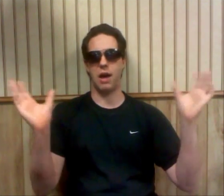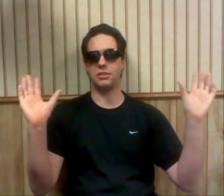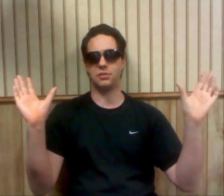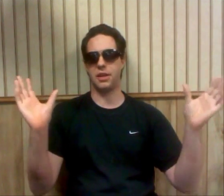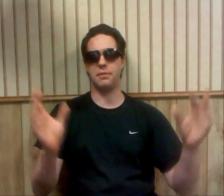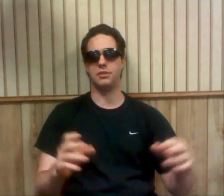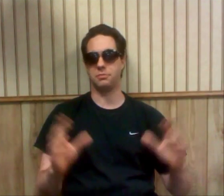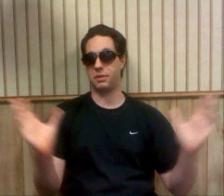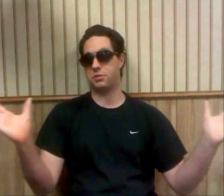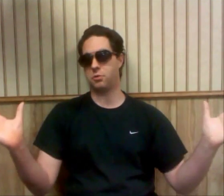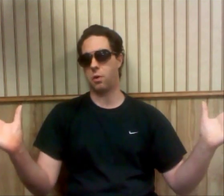monster image has been destroyed.